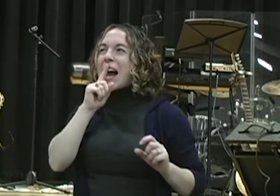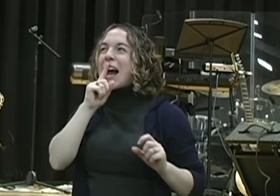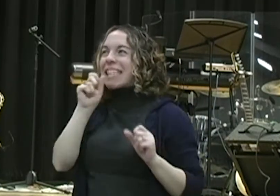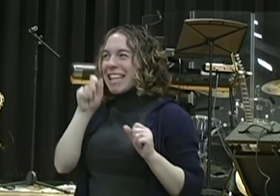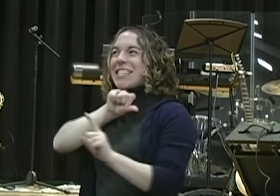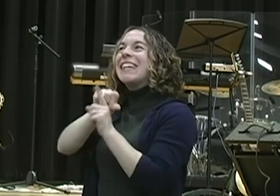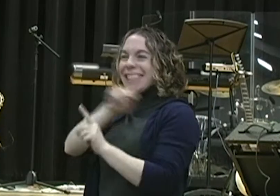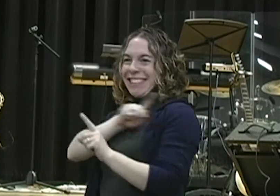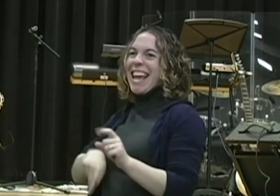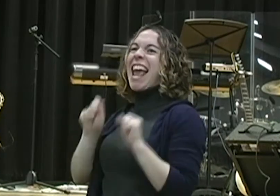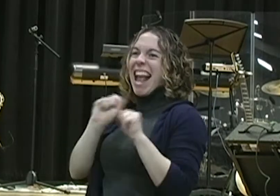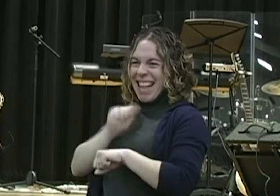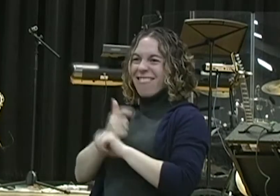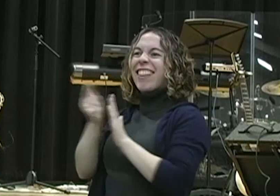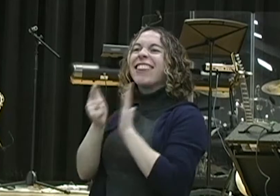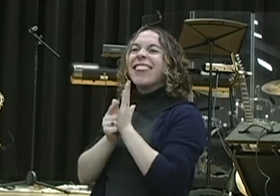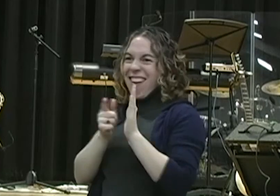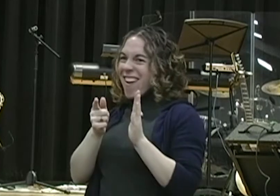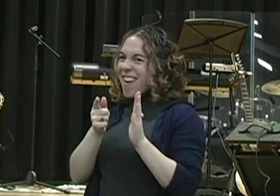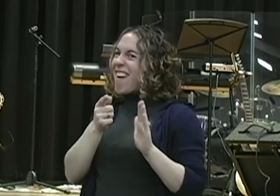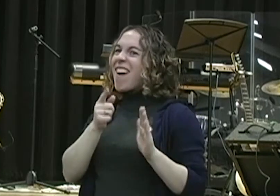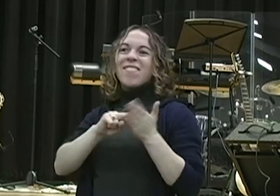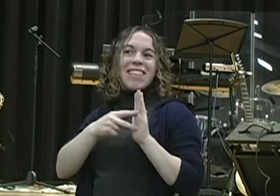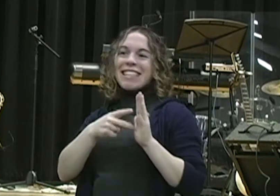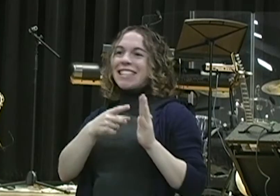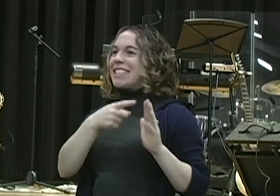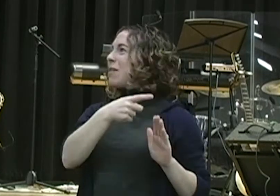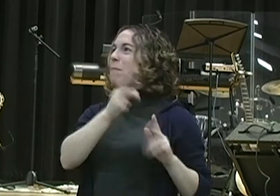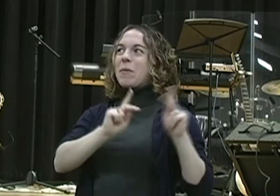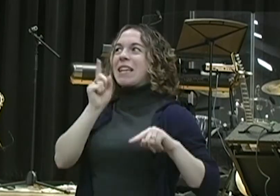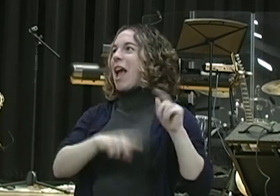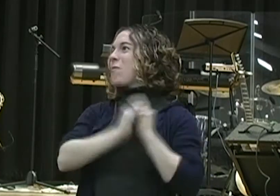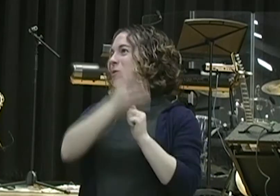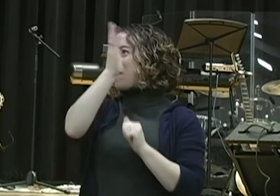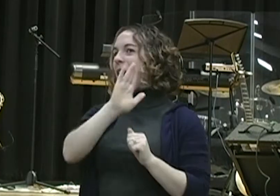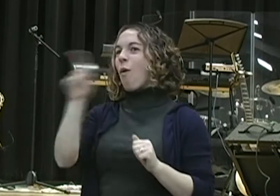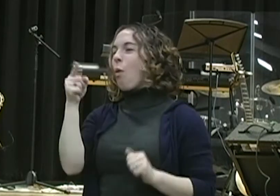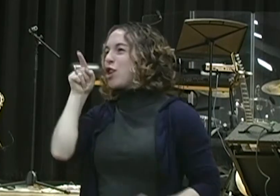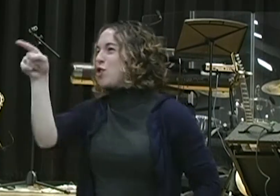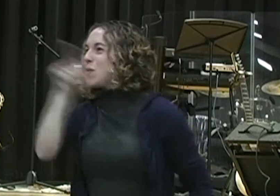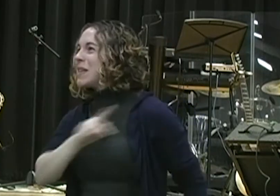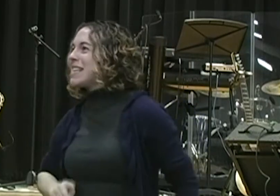to pray. Now, the next time you have a reason not to pray, put that up to Daniel's, and he didn't let that stop him from prayer.